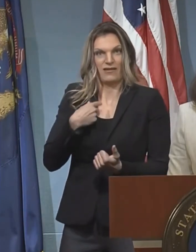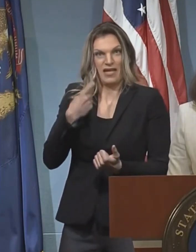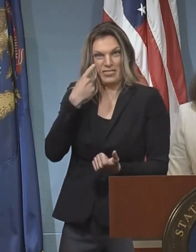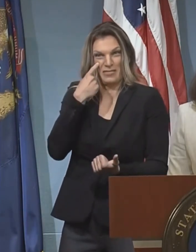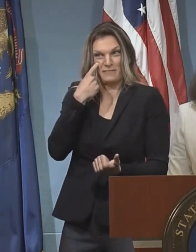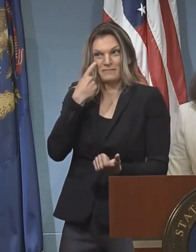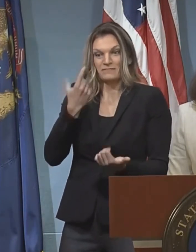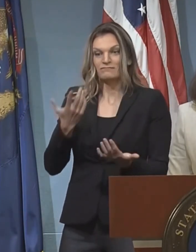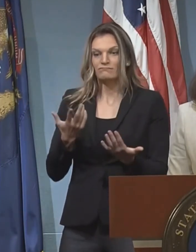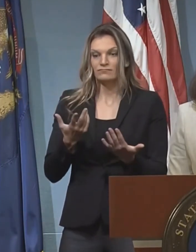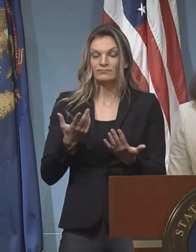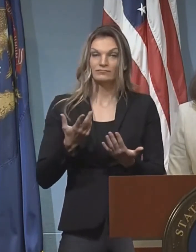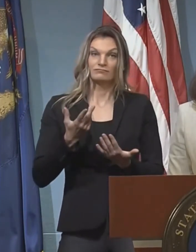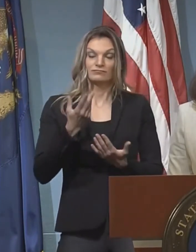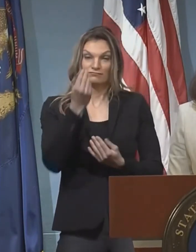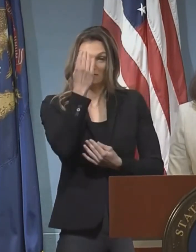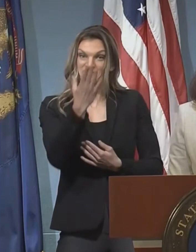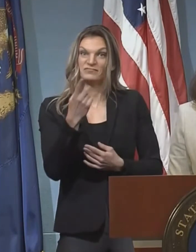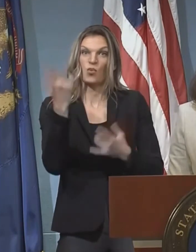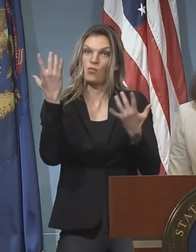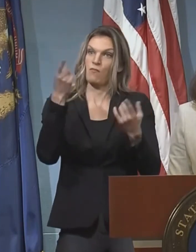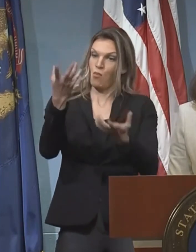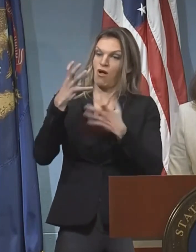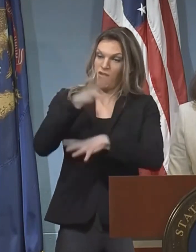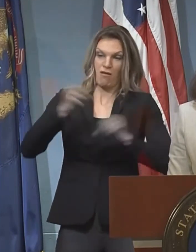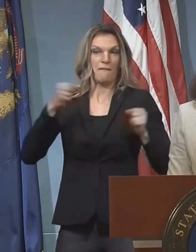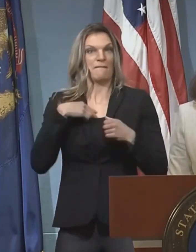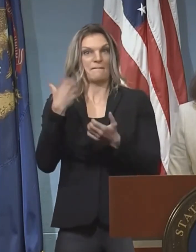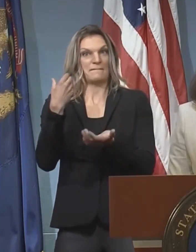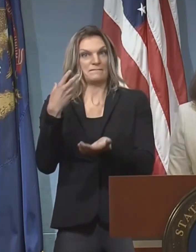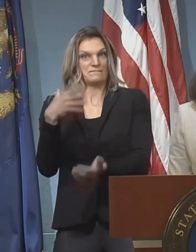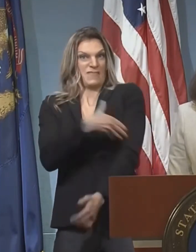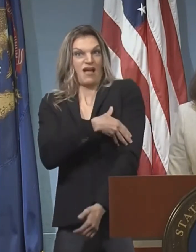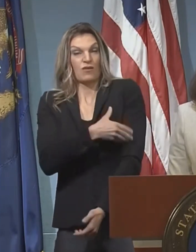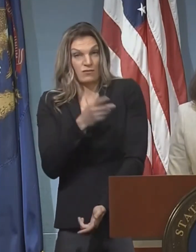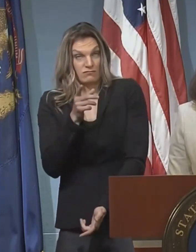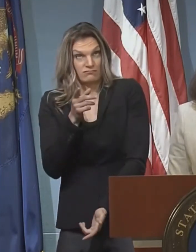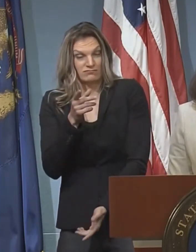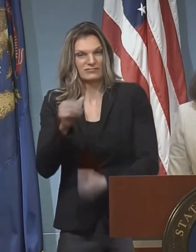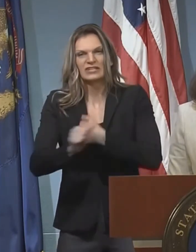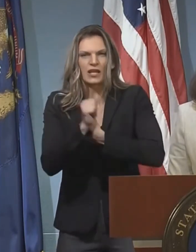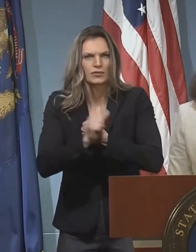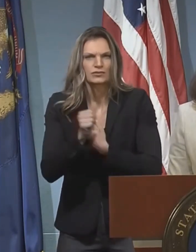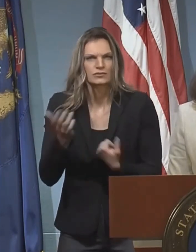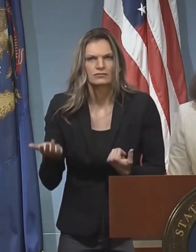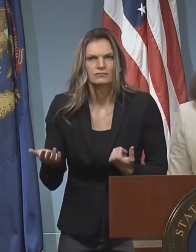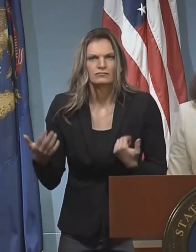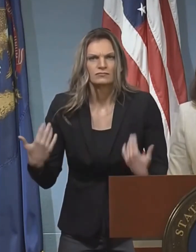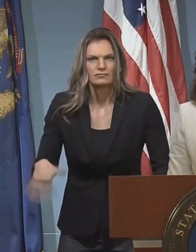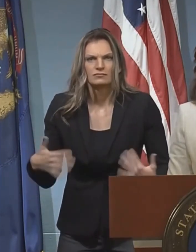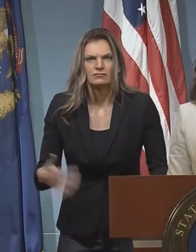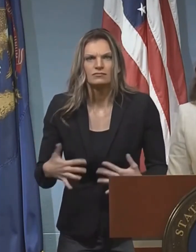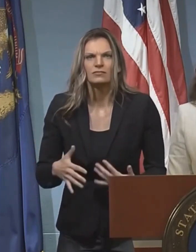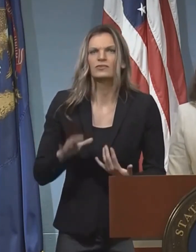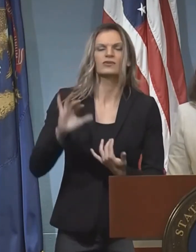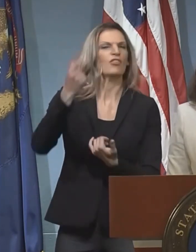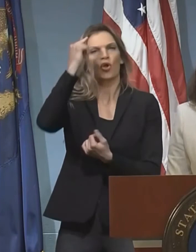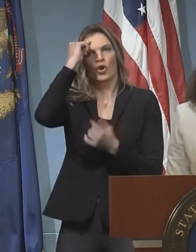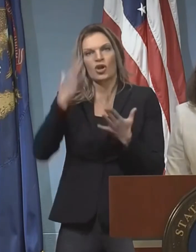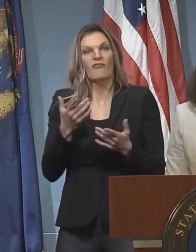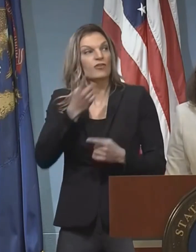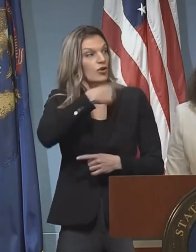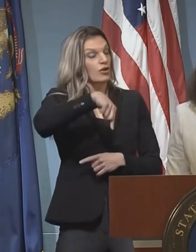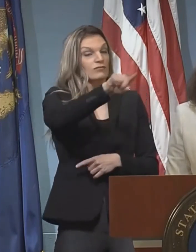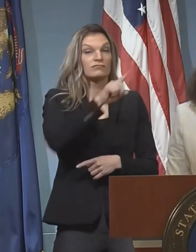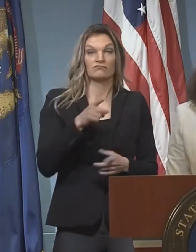no governor in the country likes using these extraordinary powers inherent in the executive office. No governor in the country wants